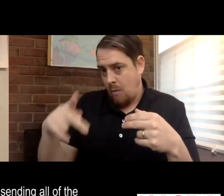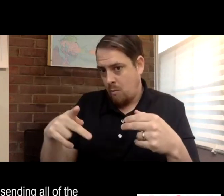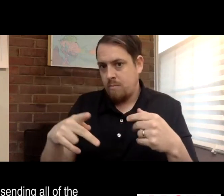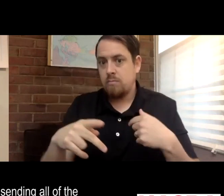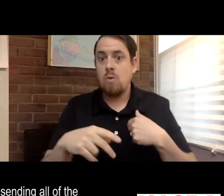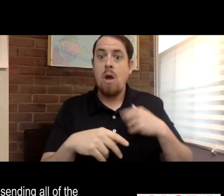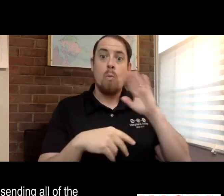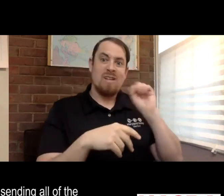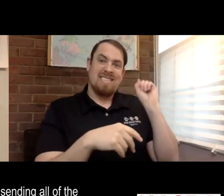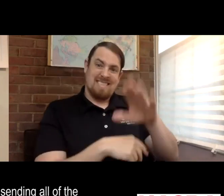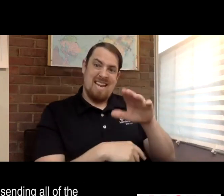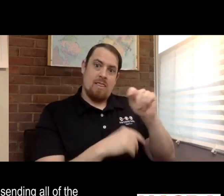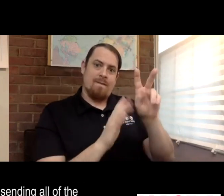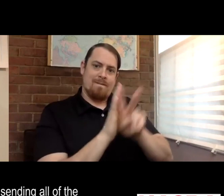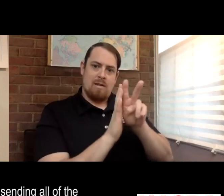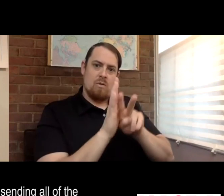it's curated.